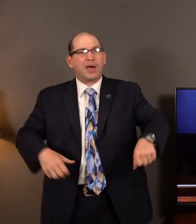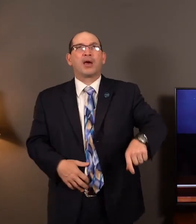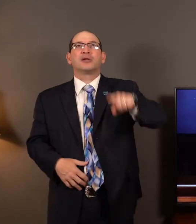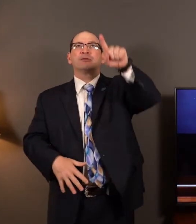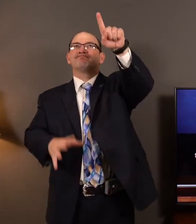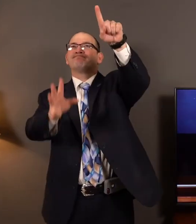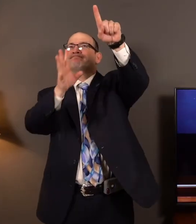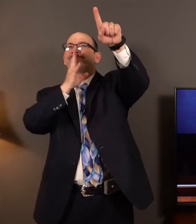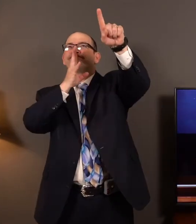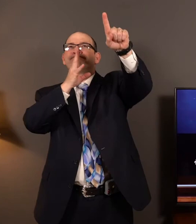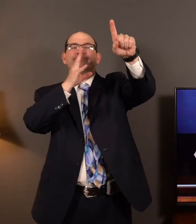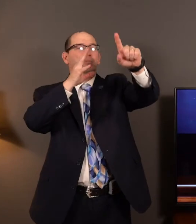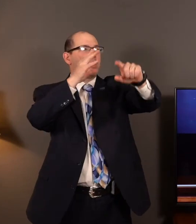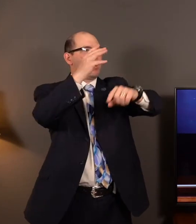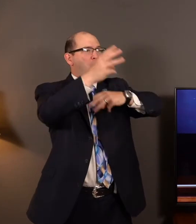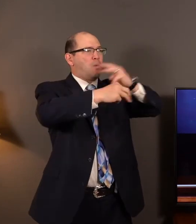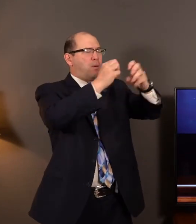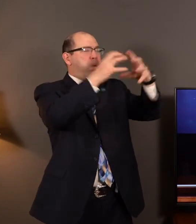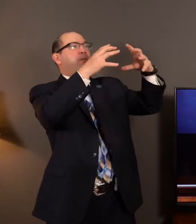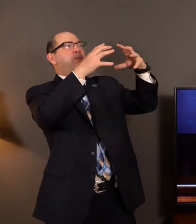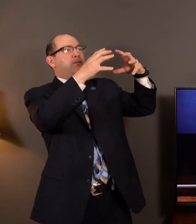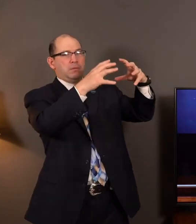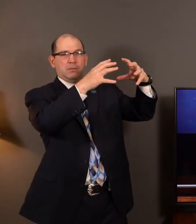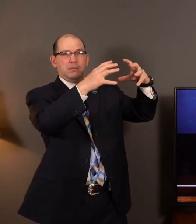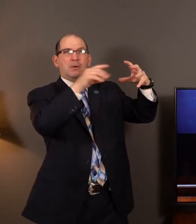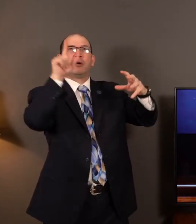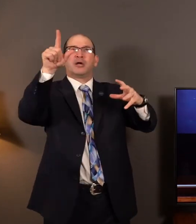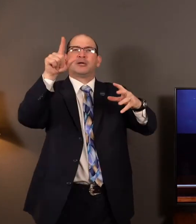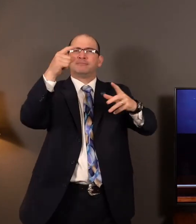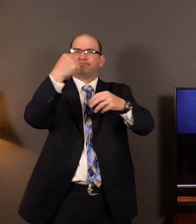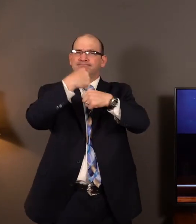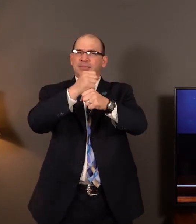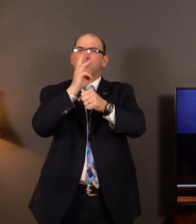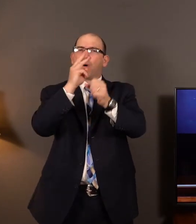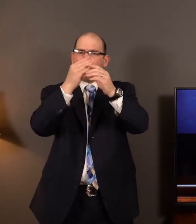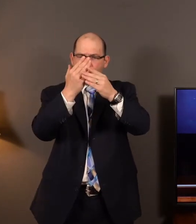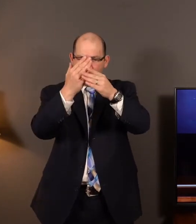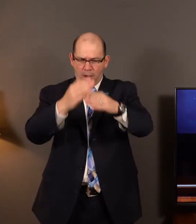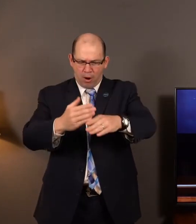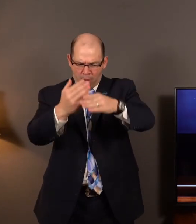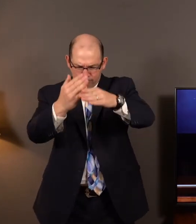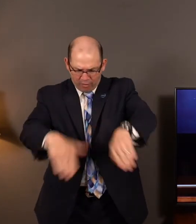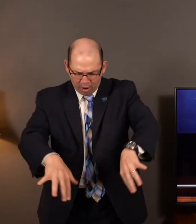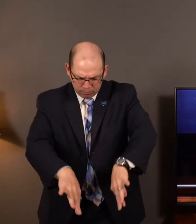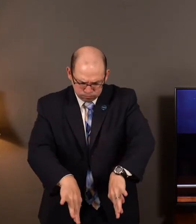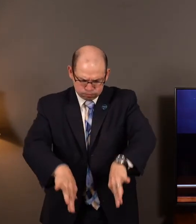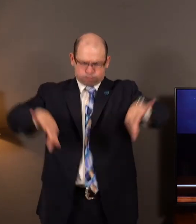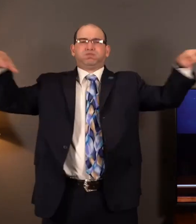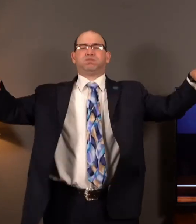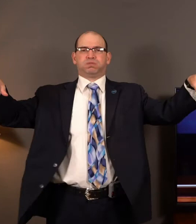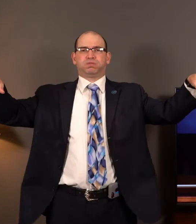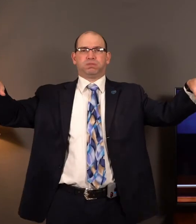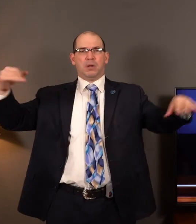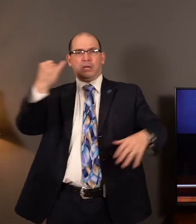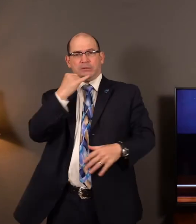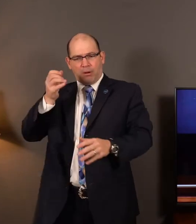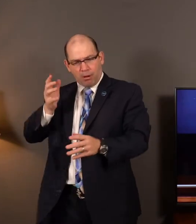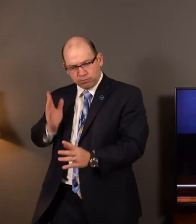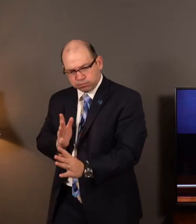God who split the Red Sea and brought His children across on dry ground? The God who knocked down the walls of Jericho? The God who set